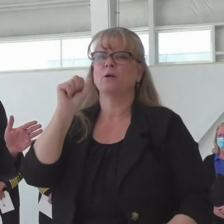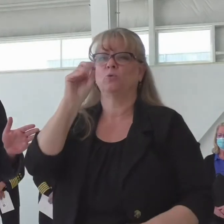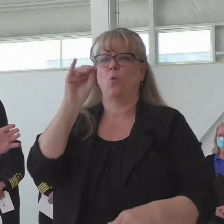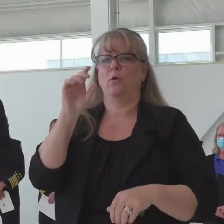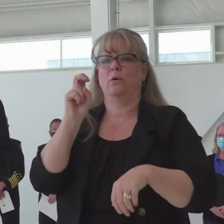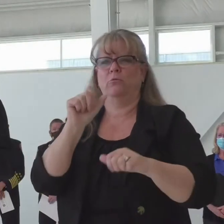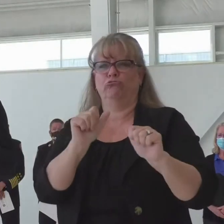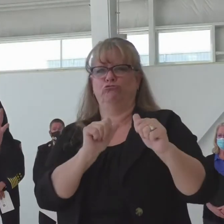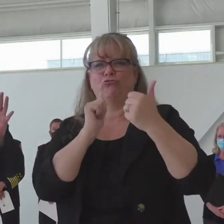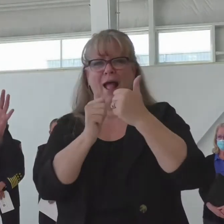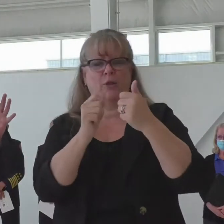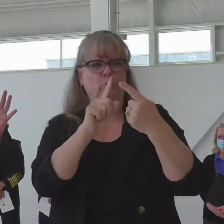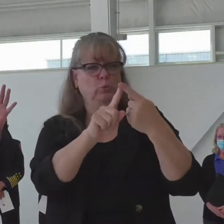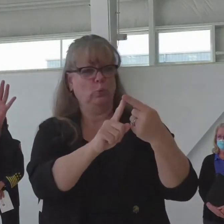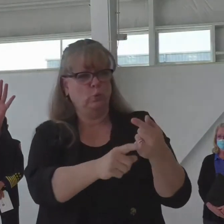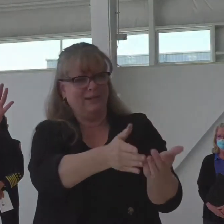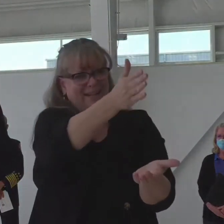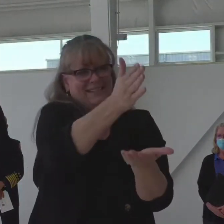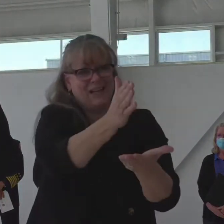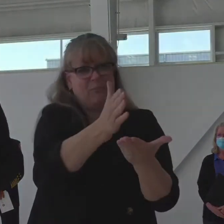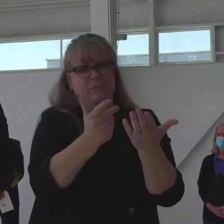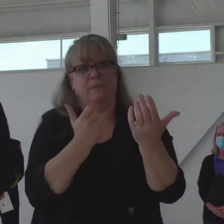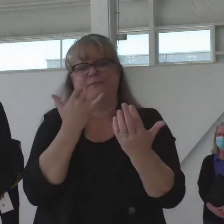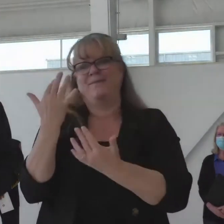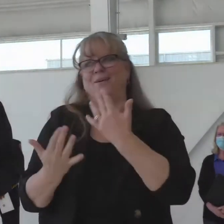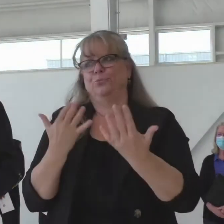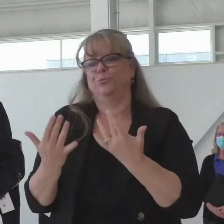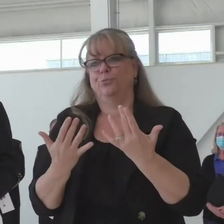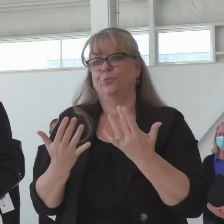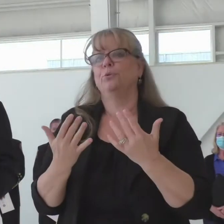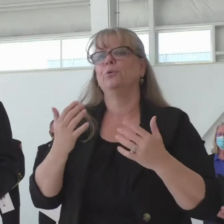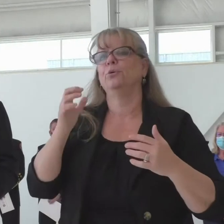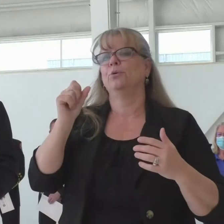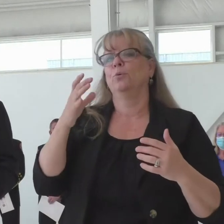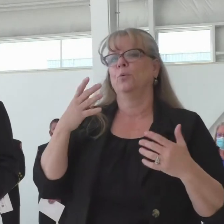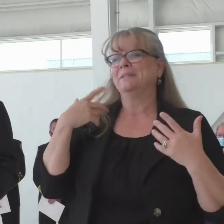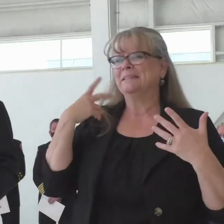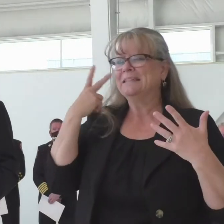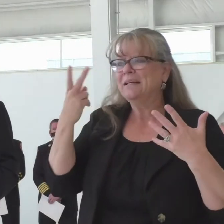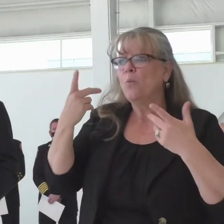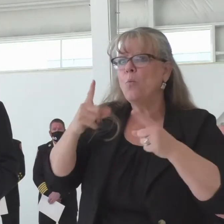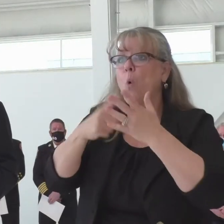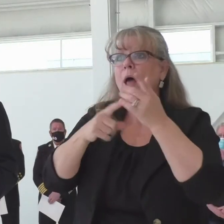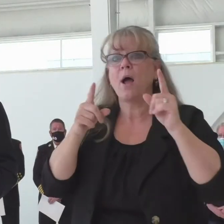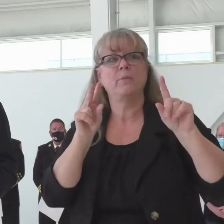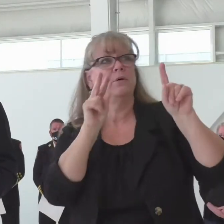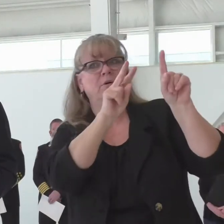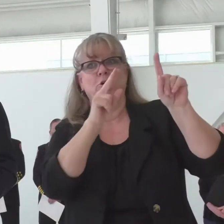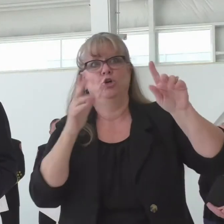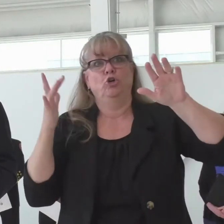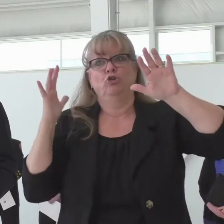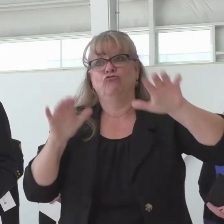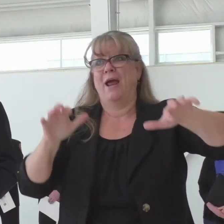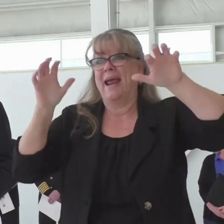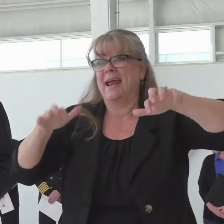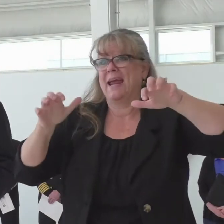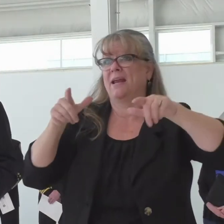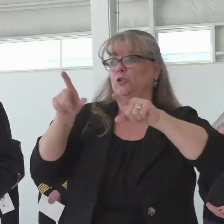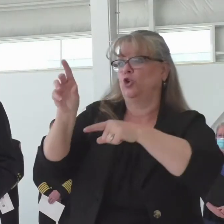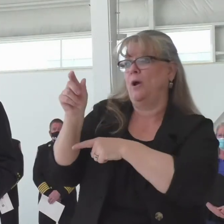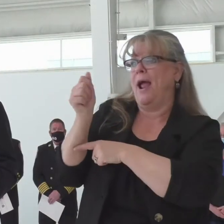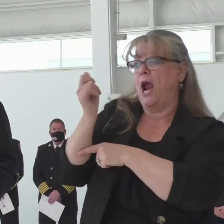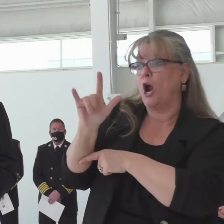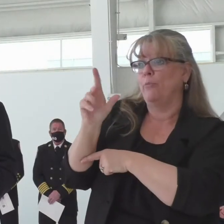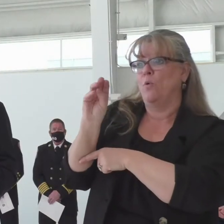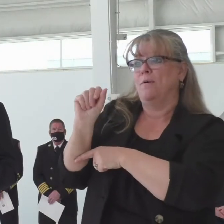won't be apparent until we see the April and May precipitation. And this forecast will be updated on a regular basis. We have the initial forecast here for